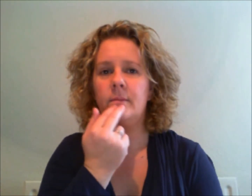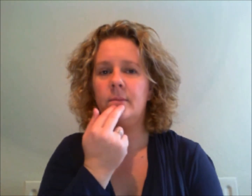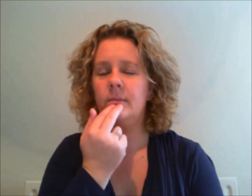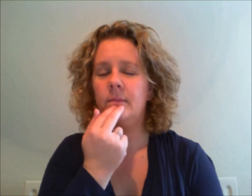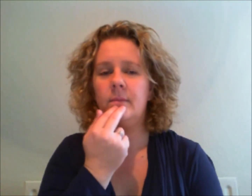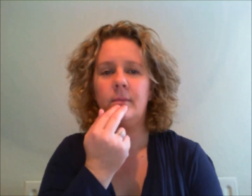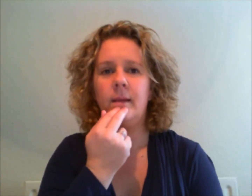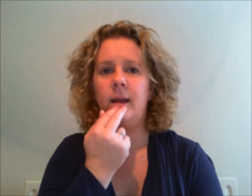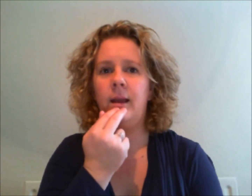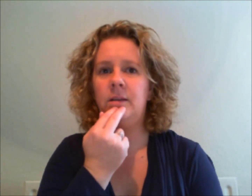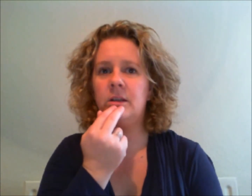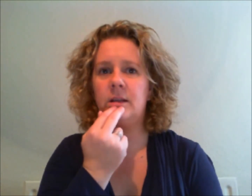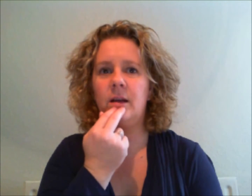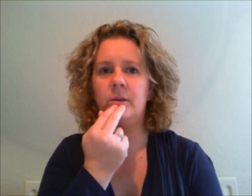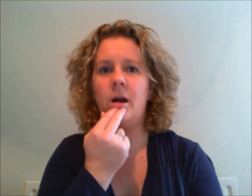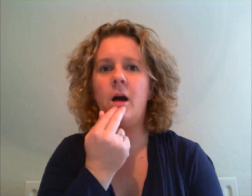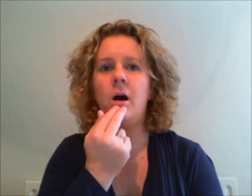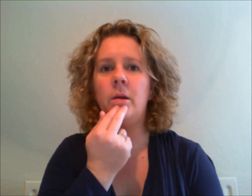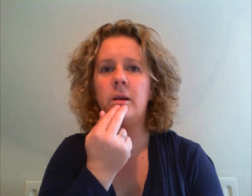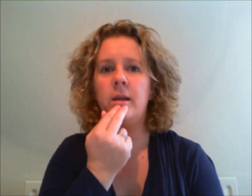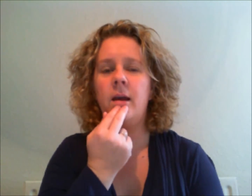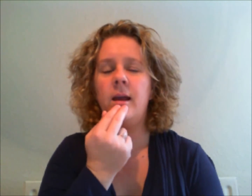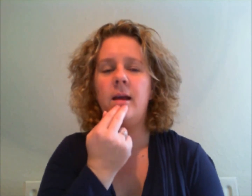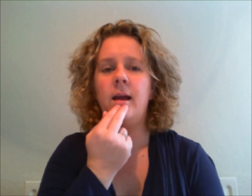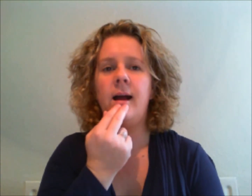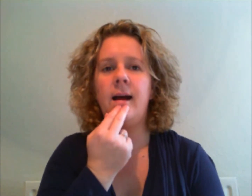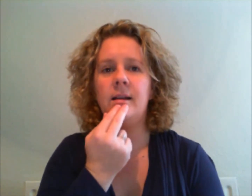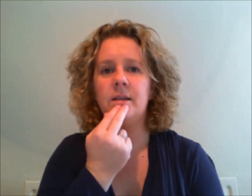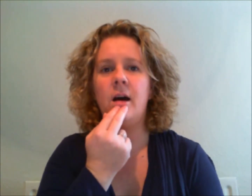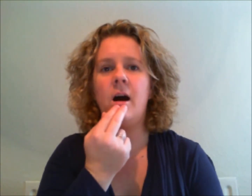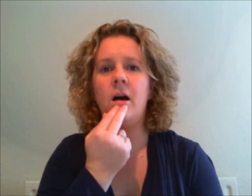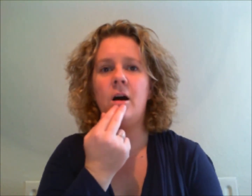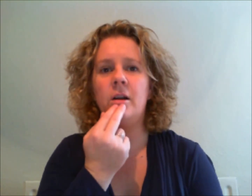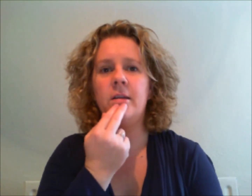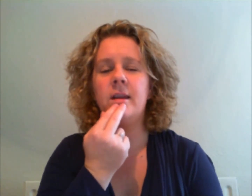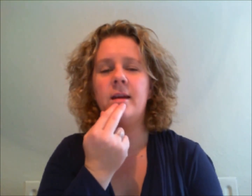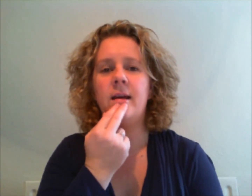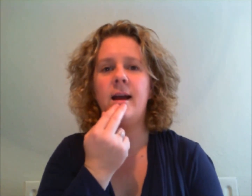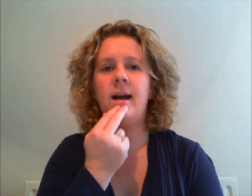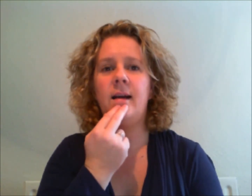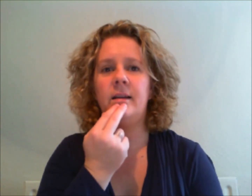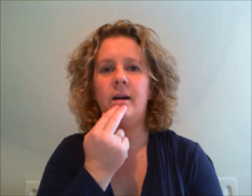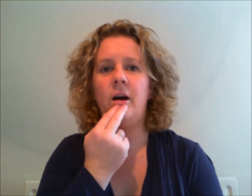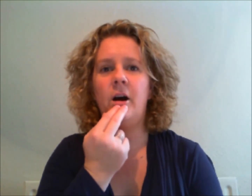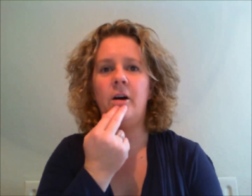fear just goes on and on and on